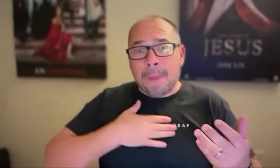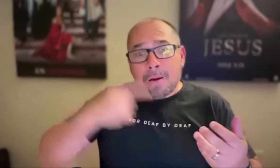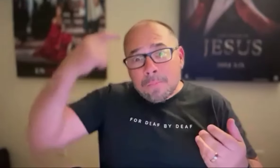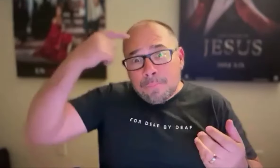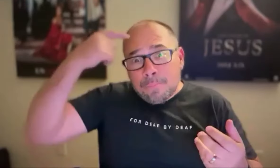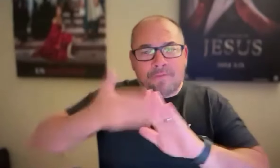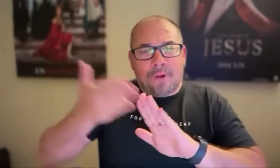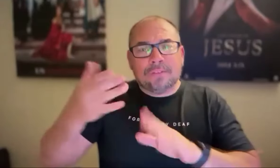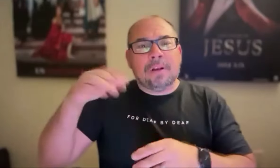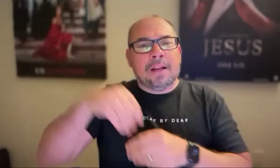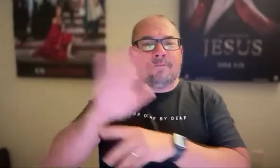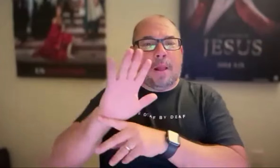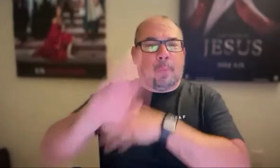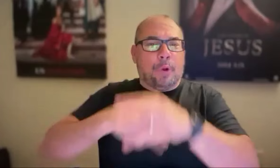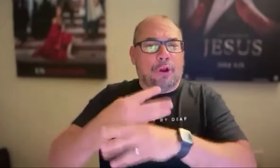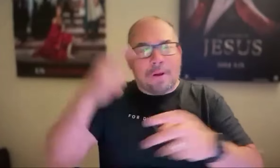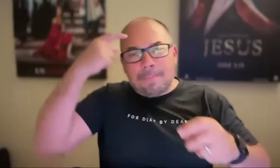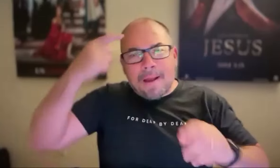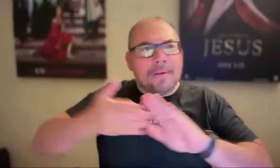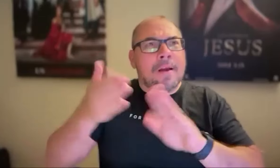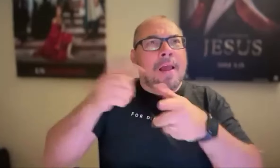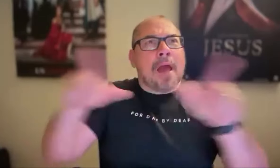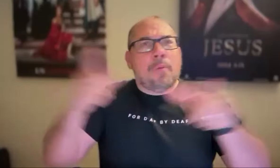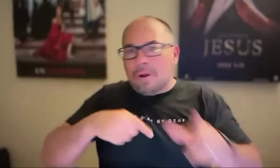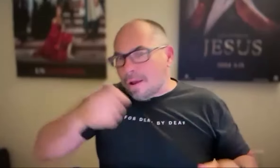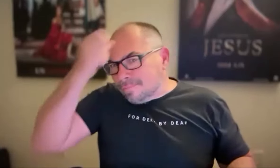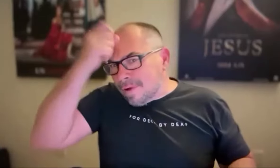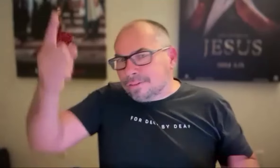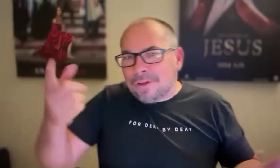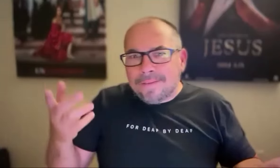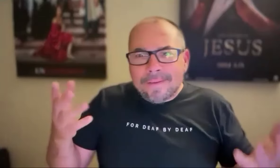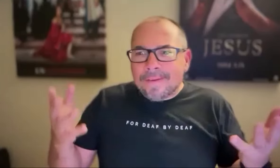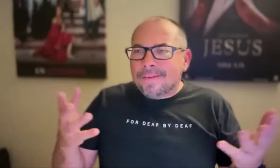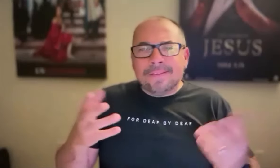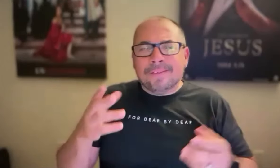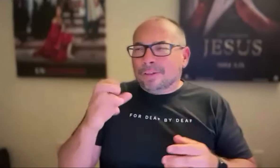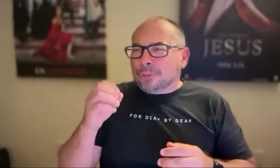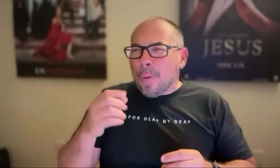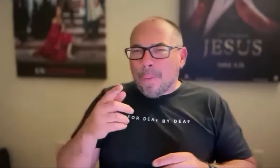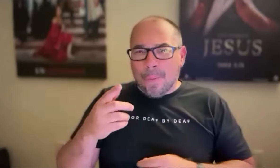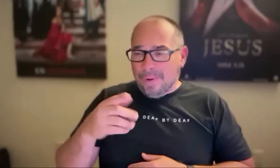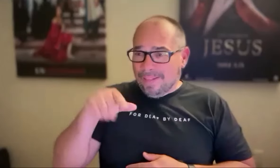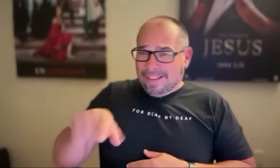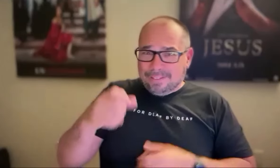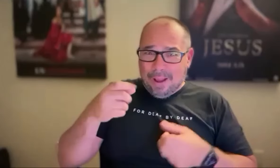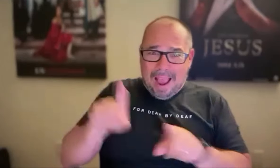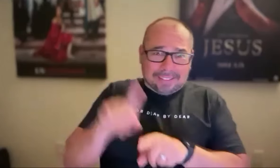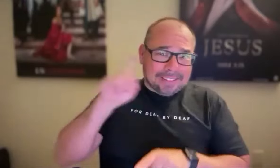in my mind almost always being in sort of this filmmaking mindset. And as a deaf